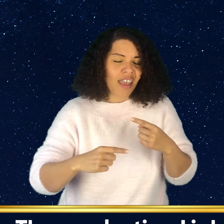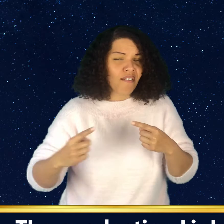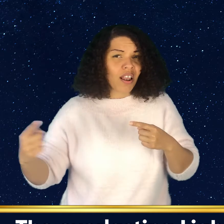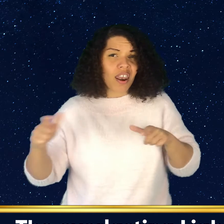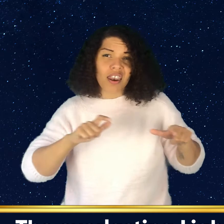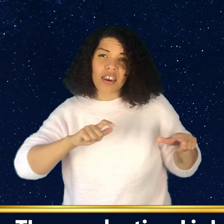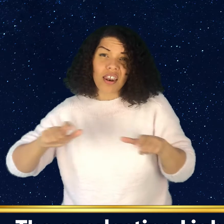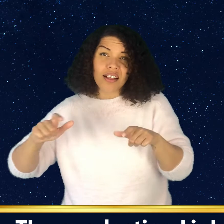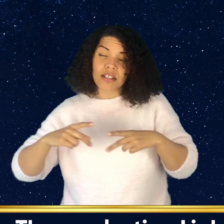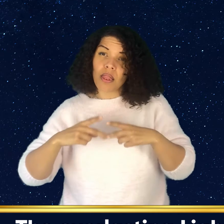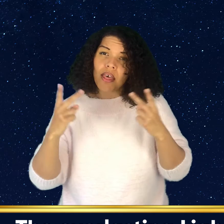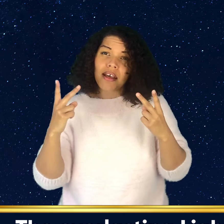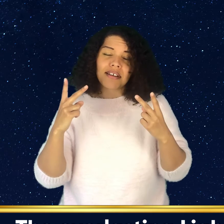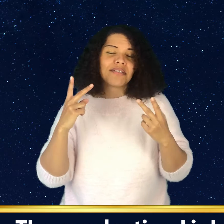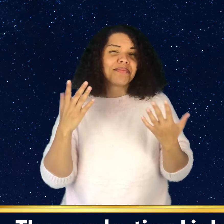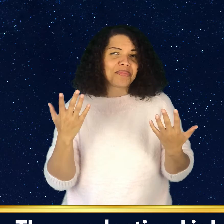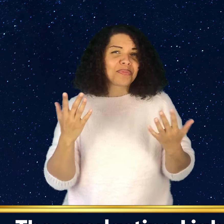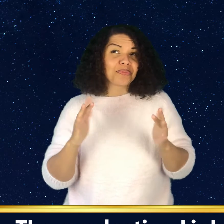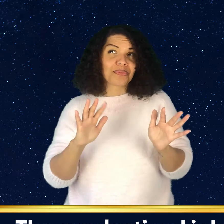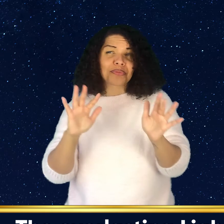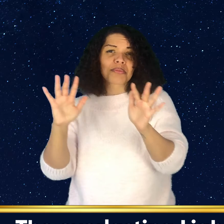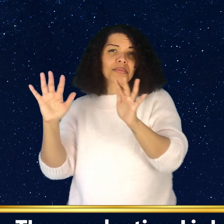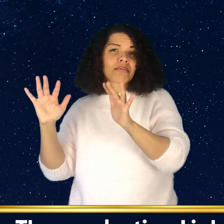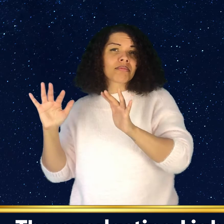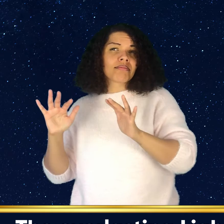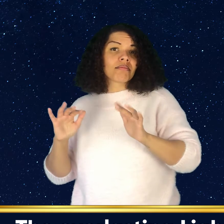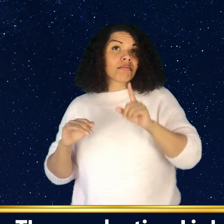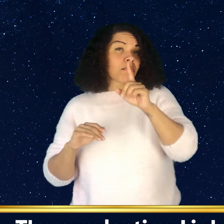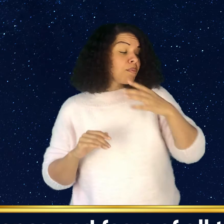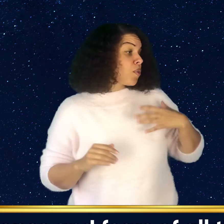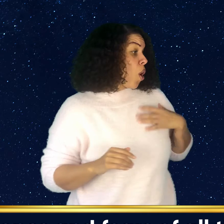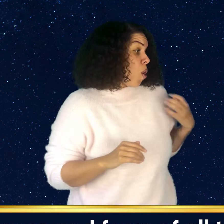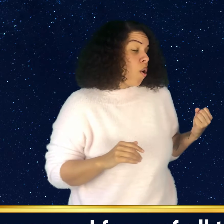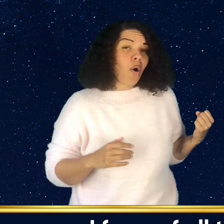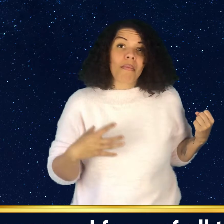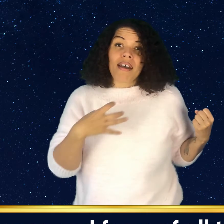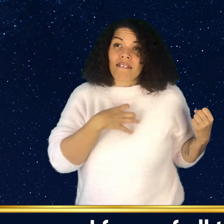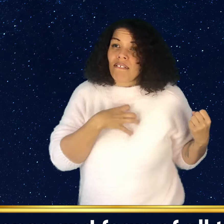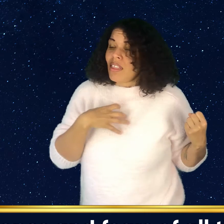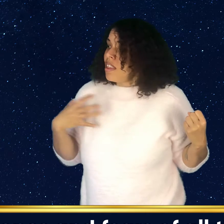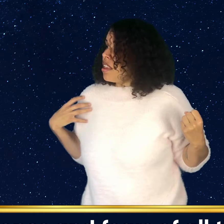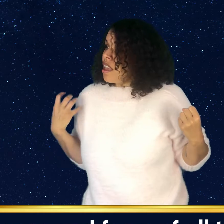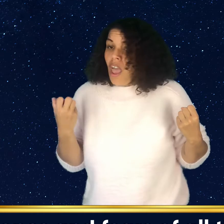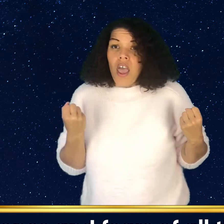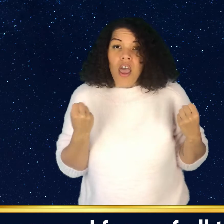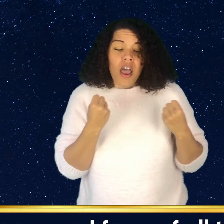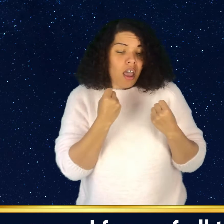everlasting light. The hopes and fears